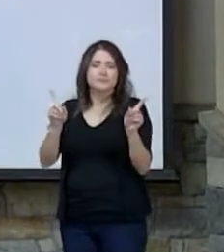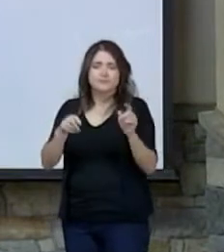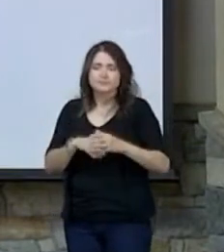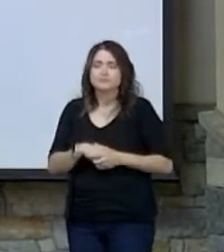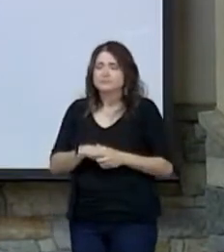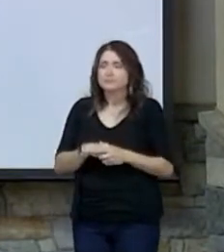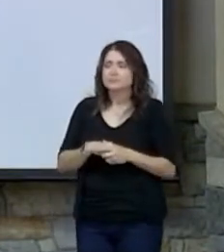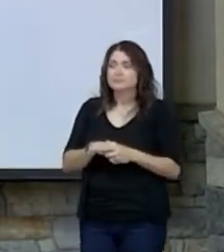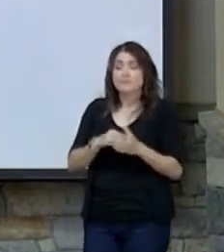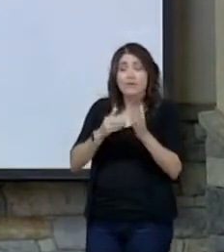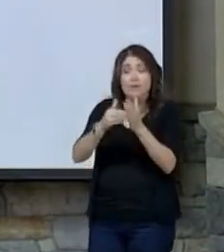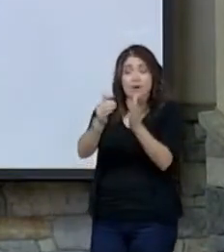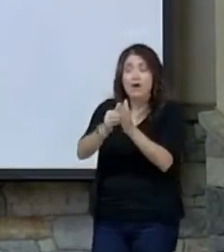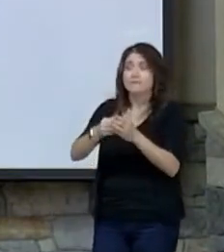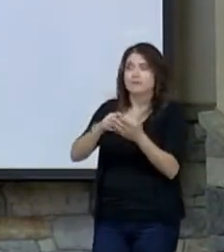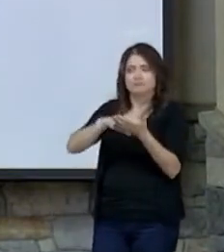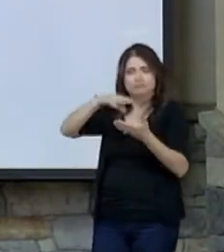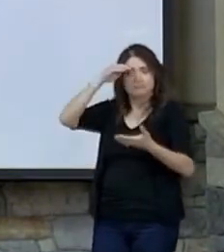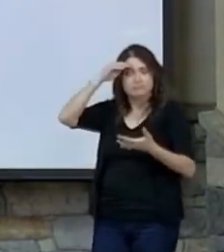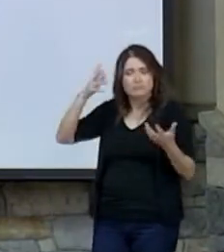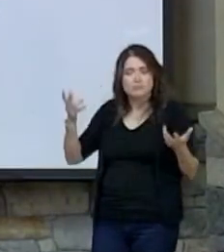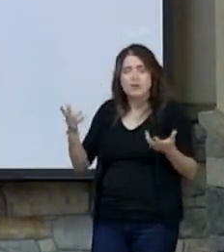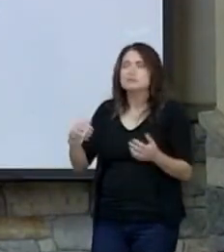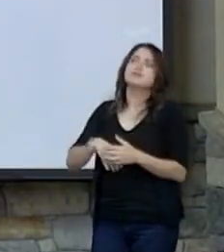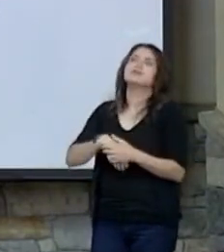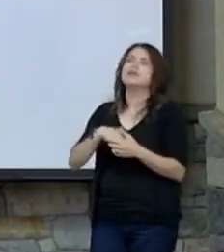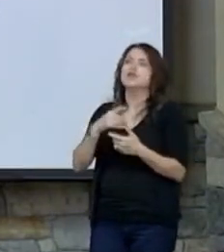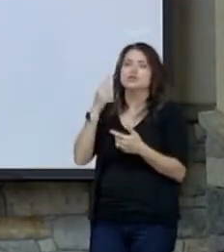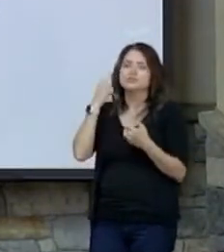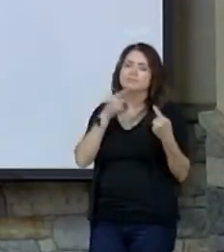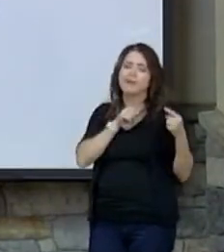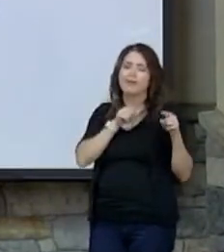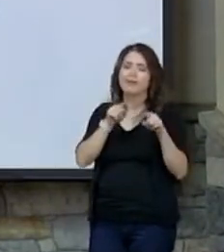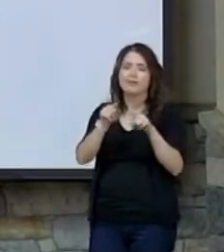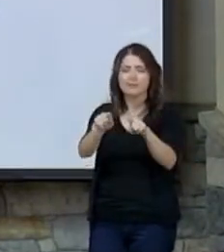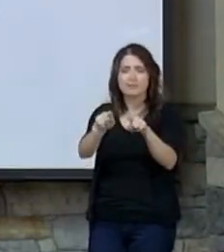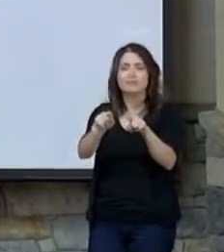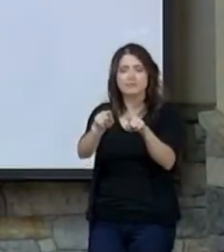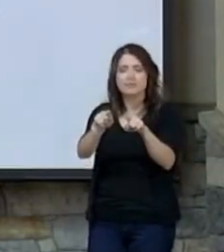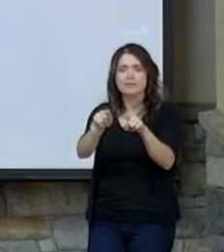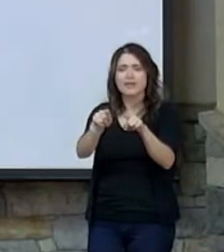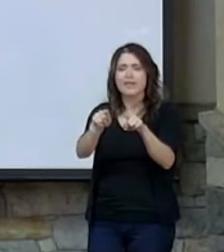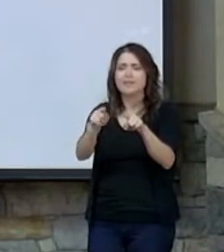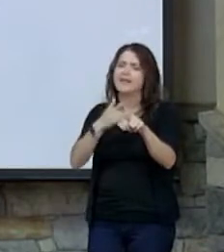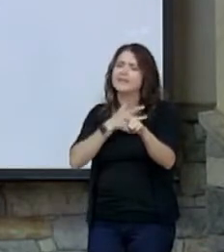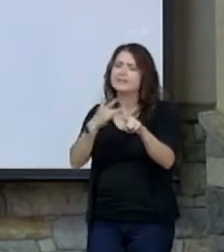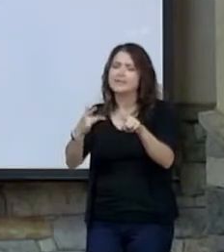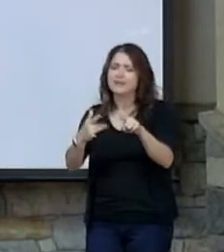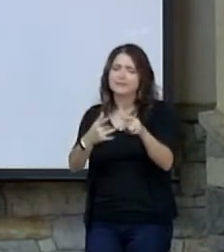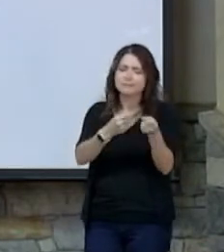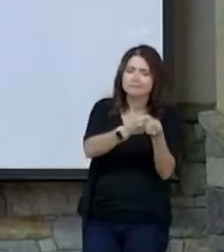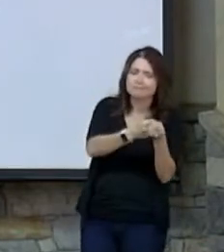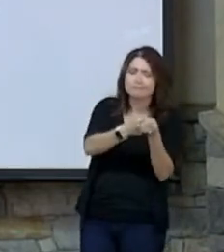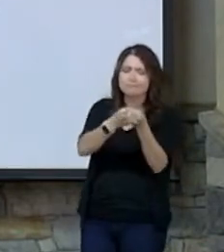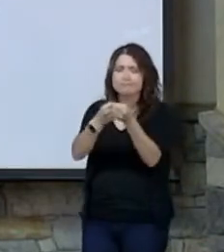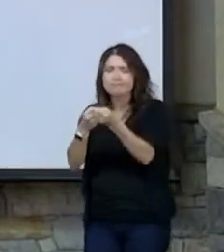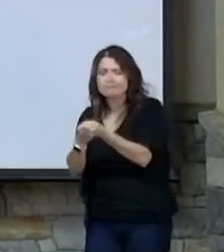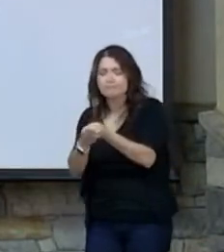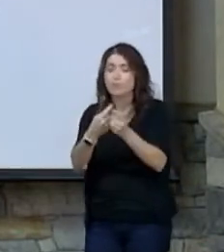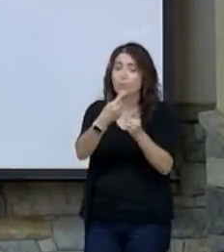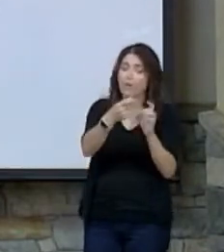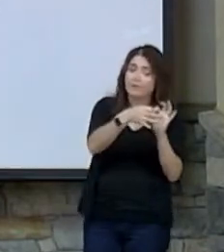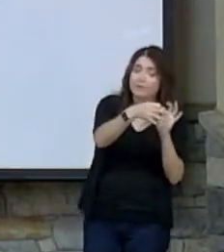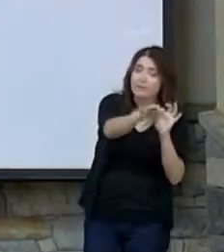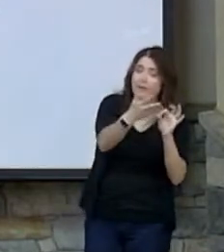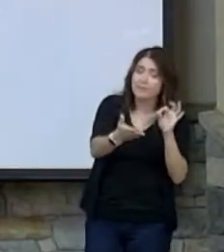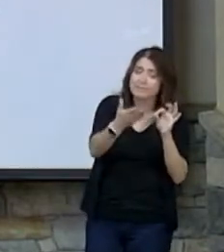A lot of times what you'll find are parallel lines that complement each other, where one line might state something,